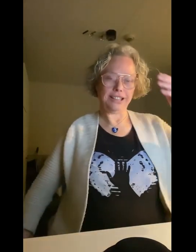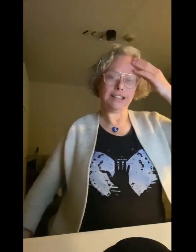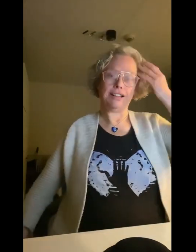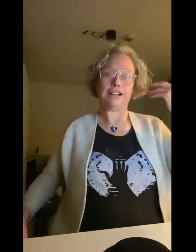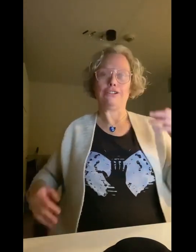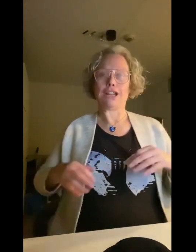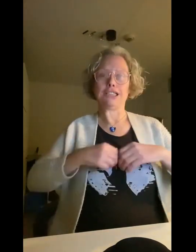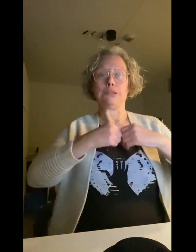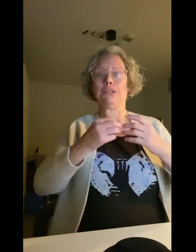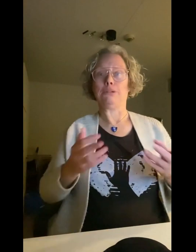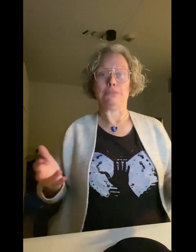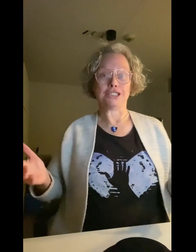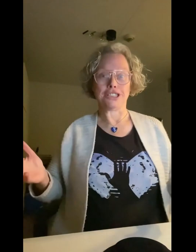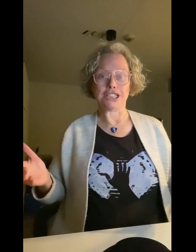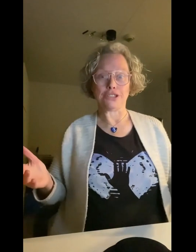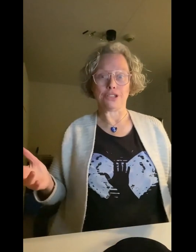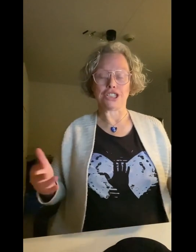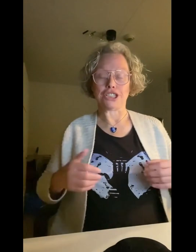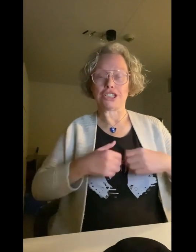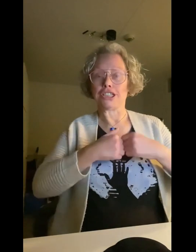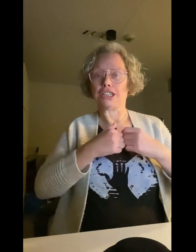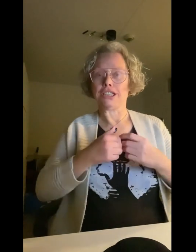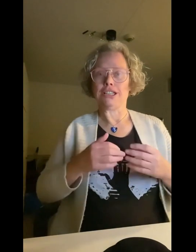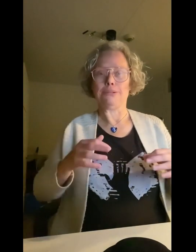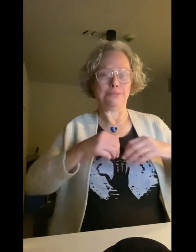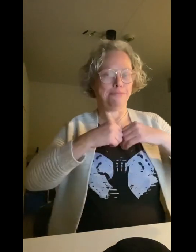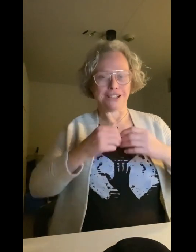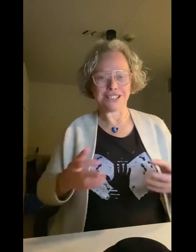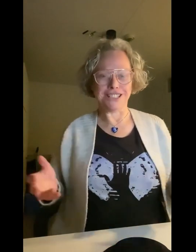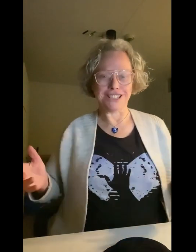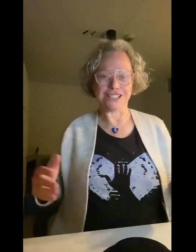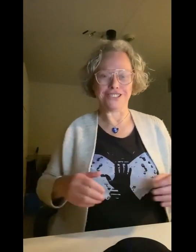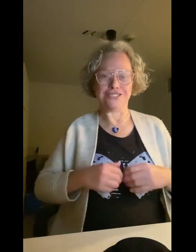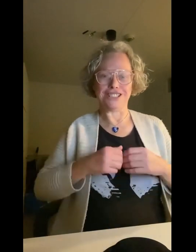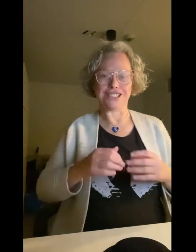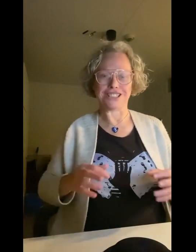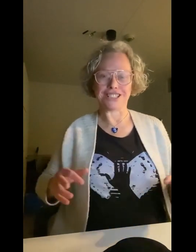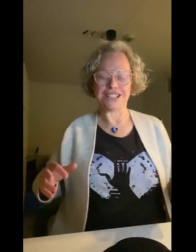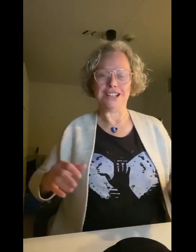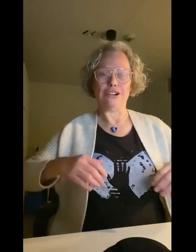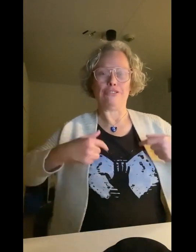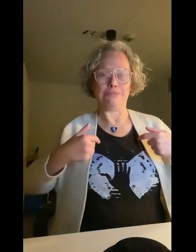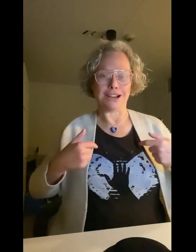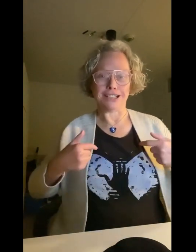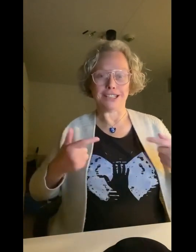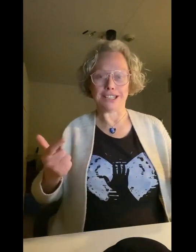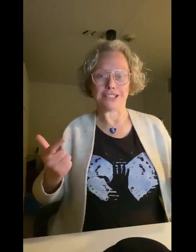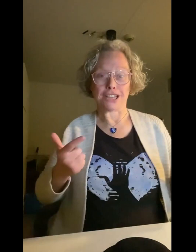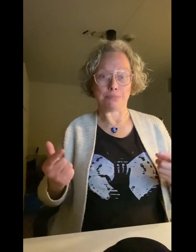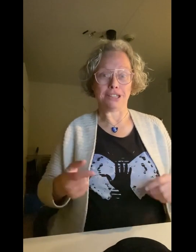Alright, best season wishes. Best season wishes of mine. And a happy